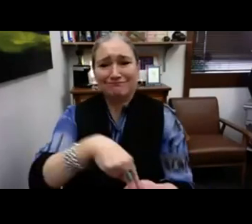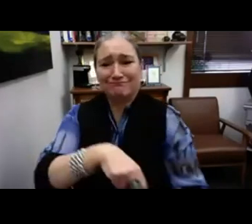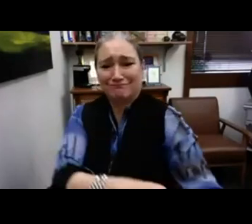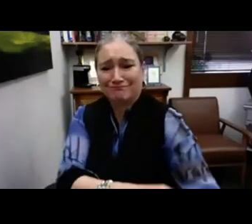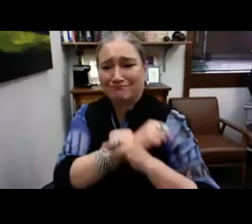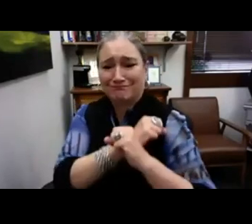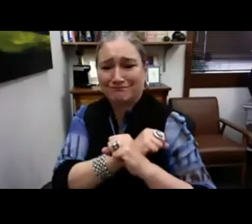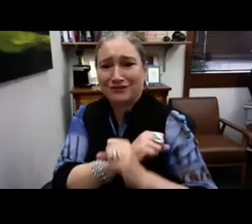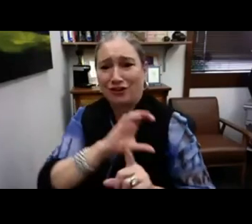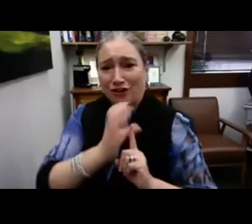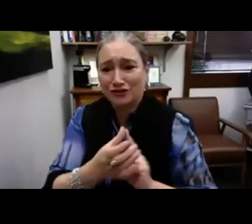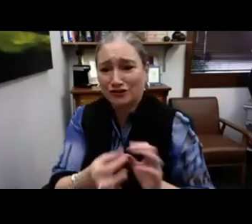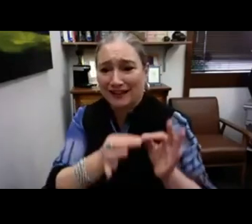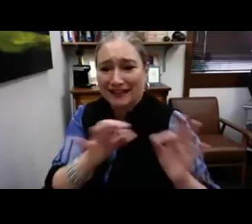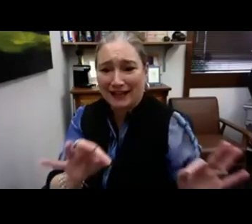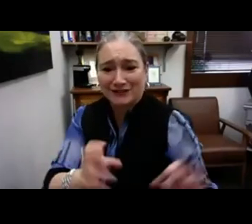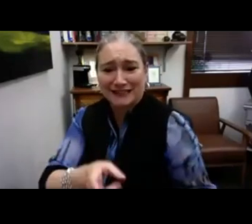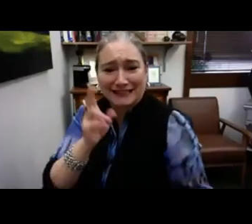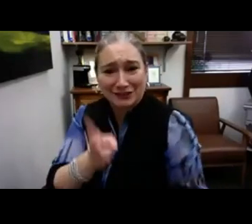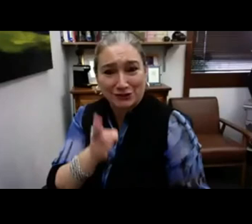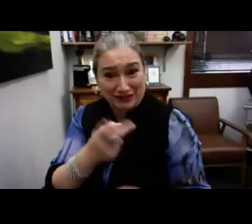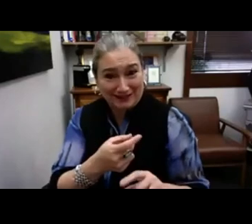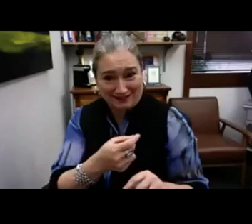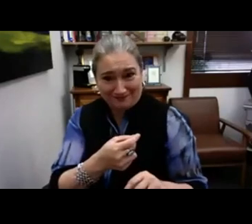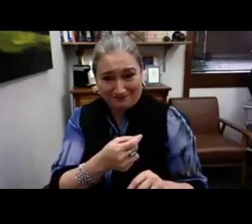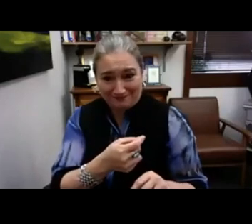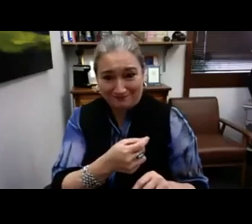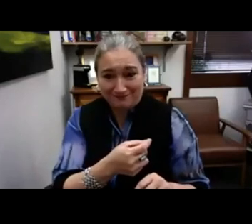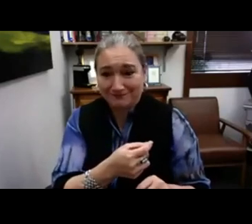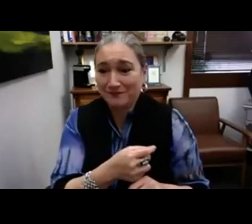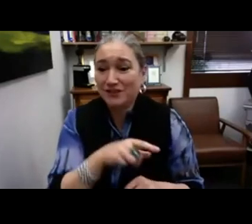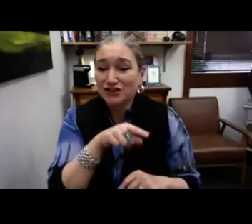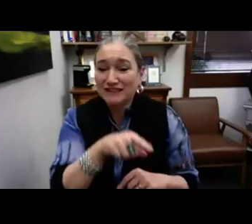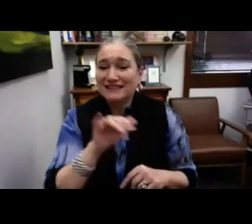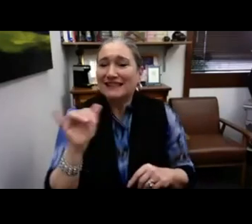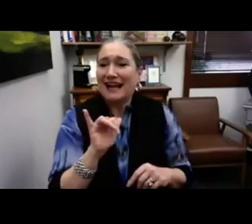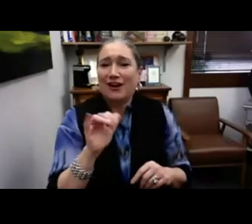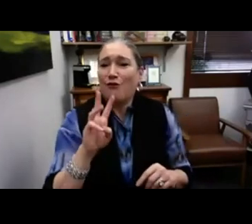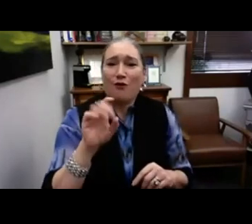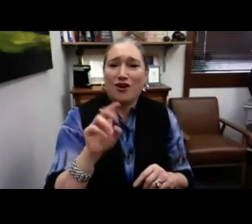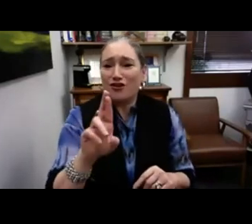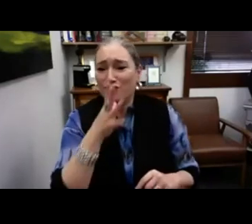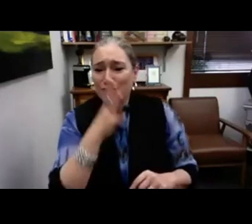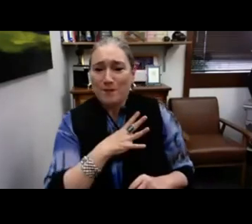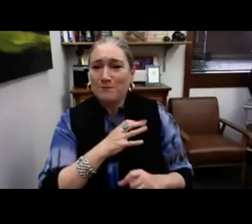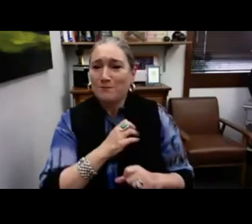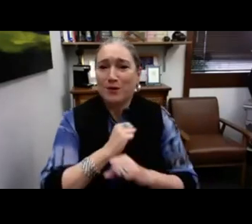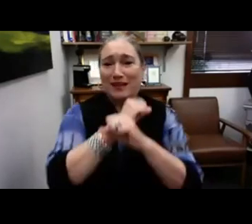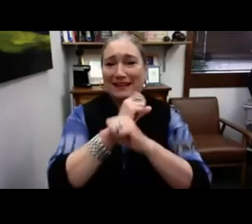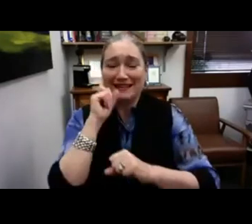barriers in life. She is standing up and protecting our culture, language, history from these barriers.